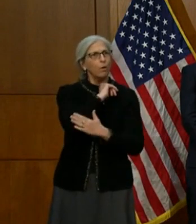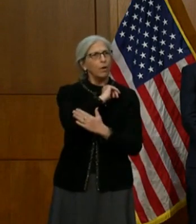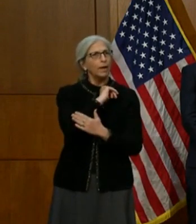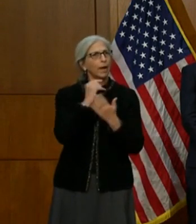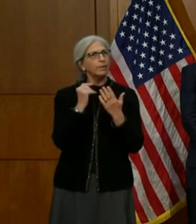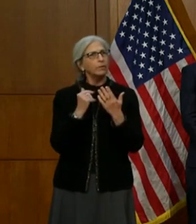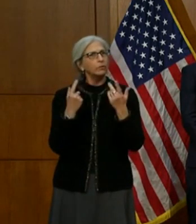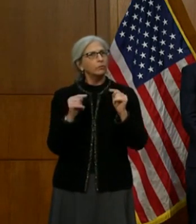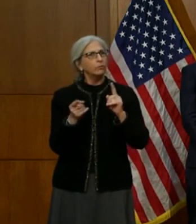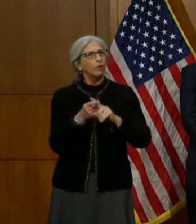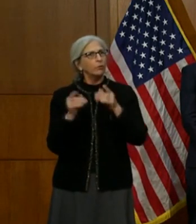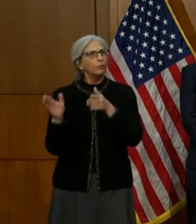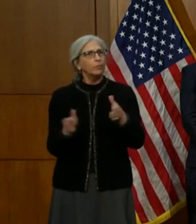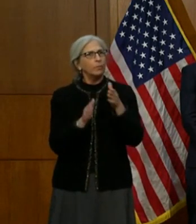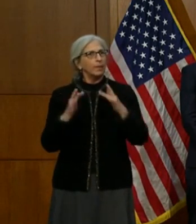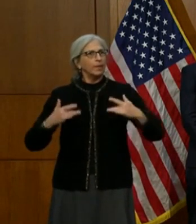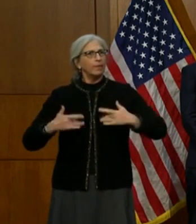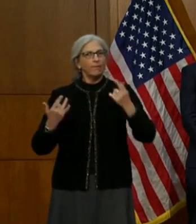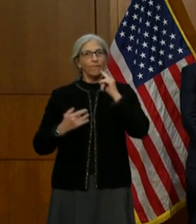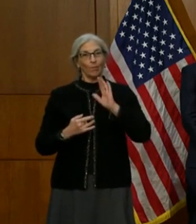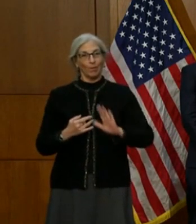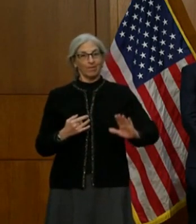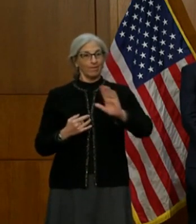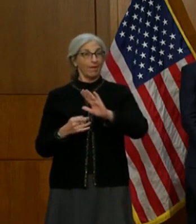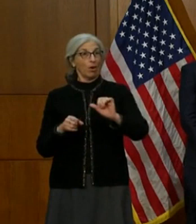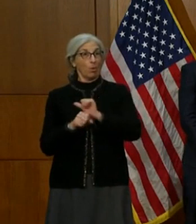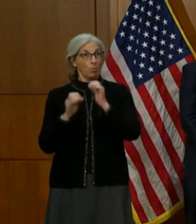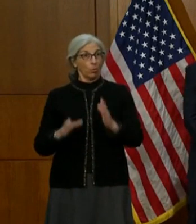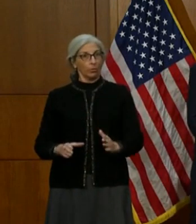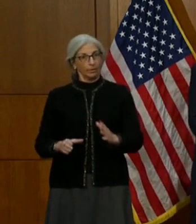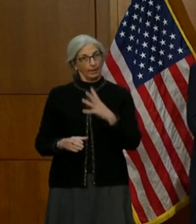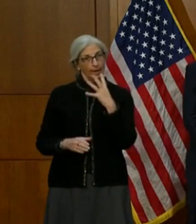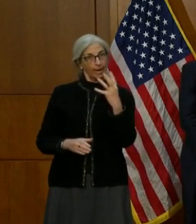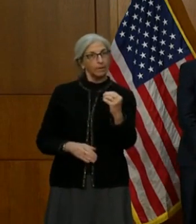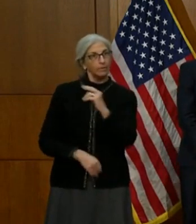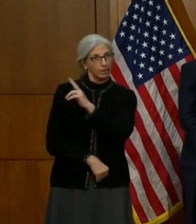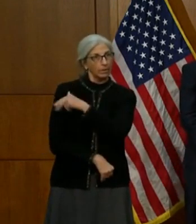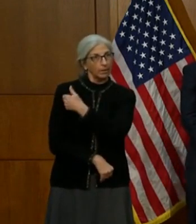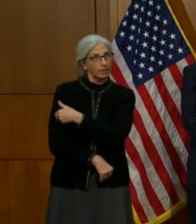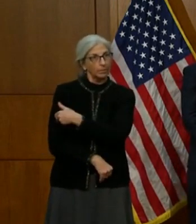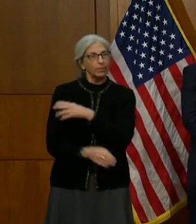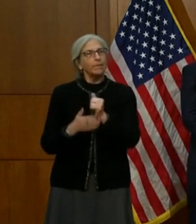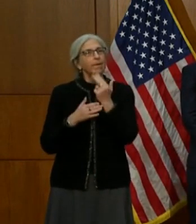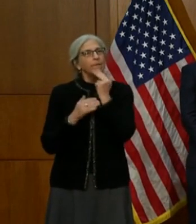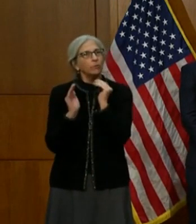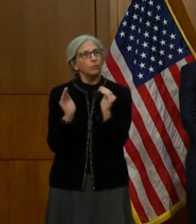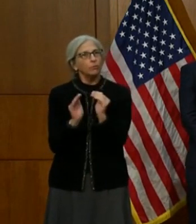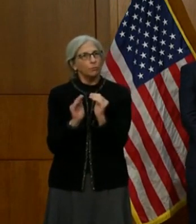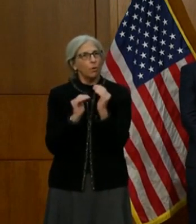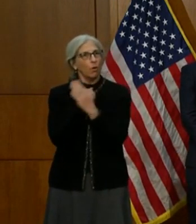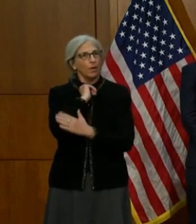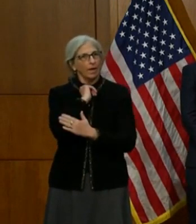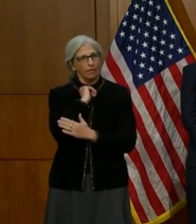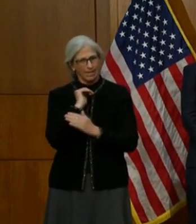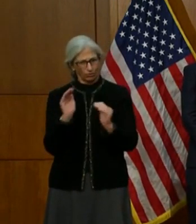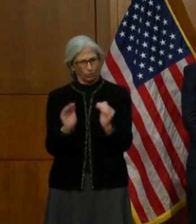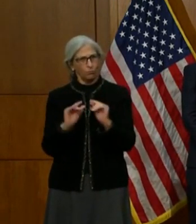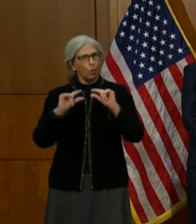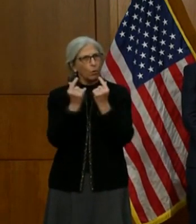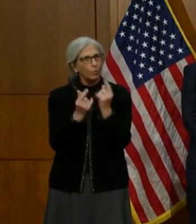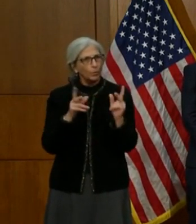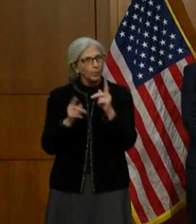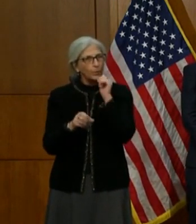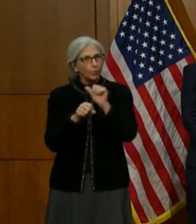health care workers outside of the hospital. But it's a pretty small county and that is a relatively small group. Wouldn't it be much more